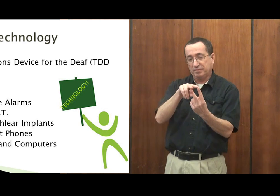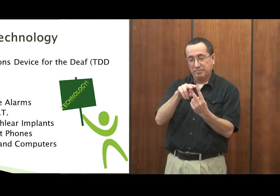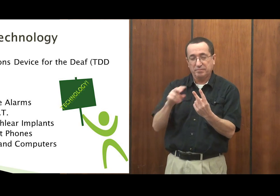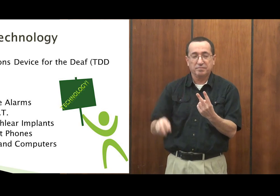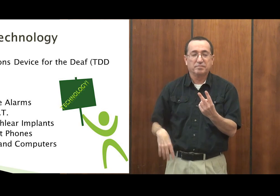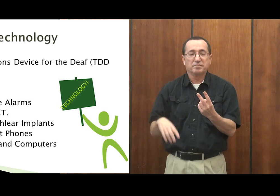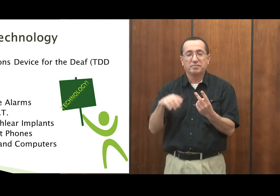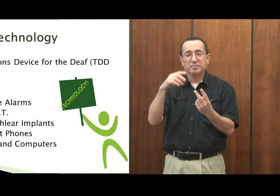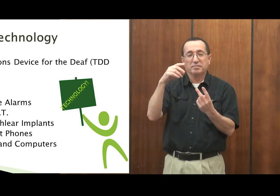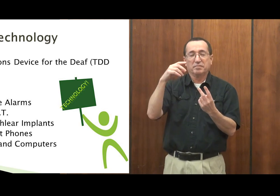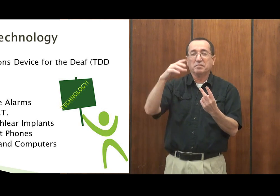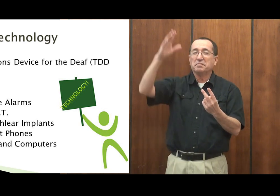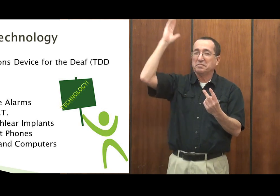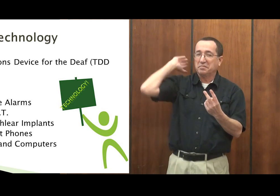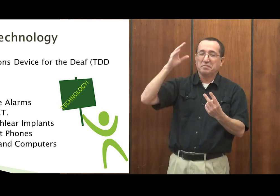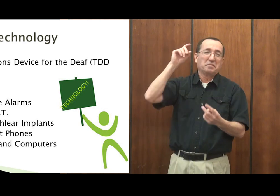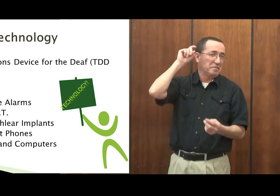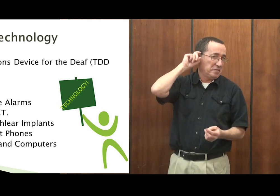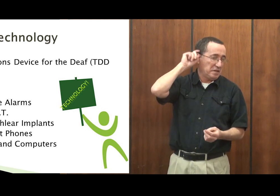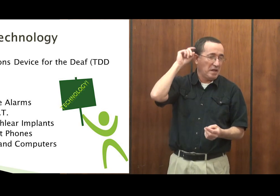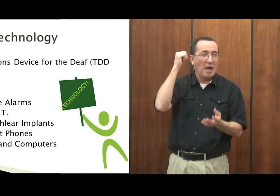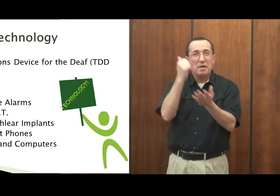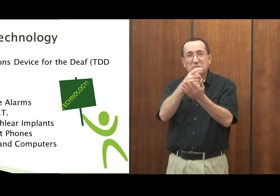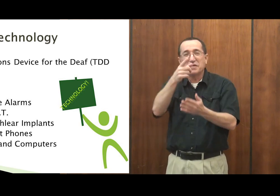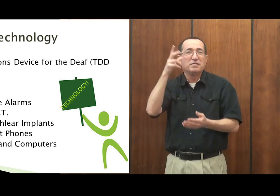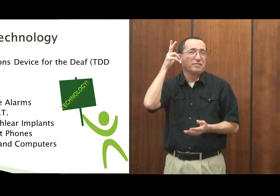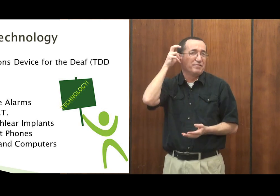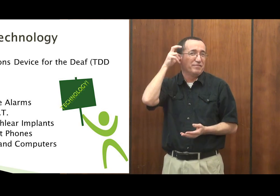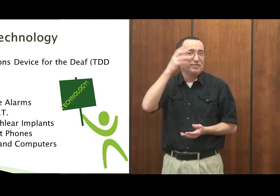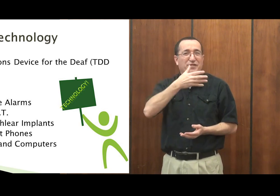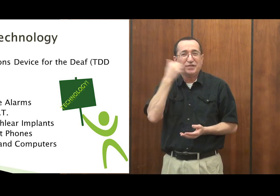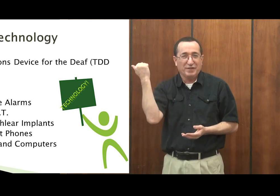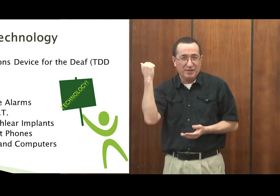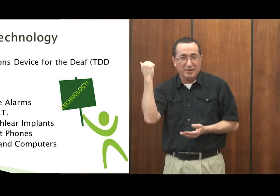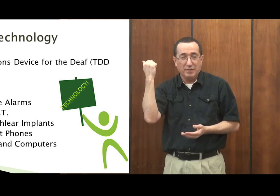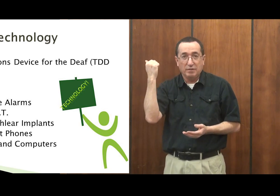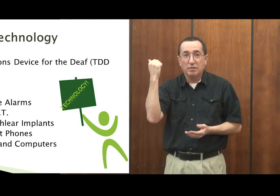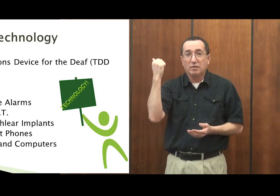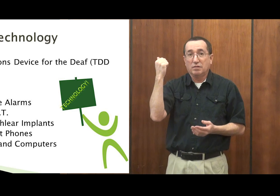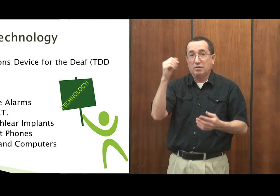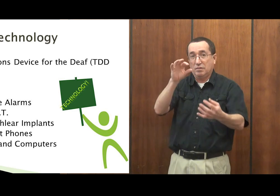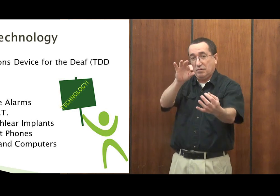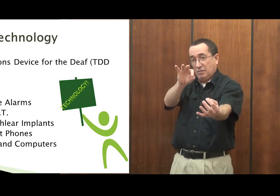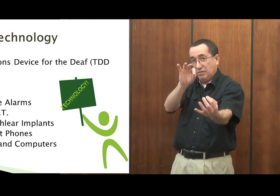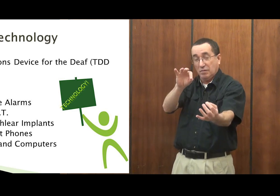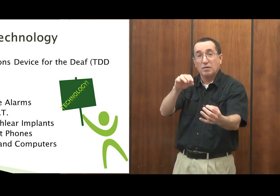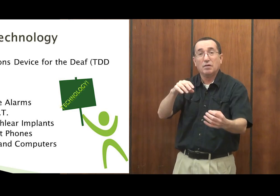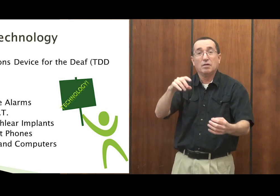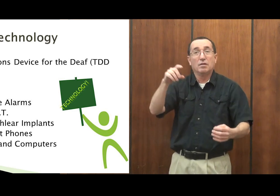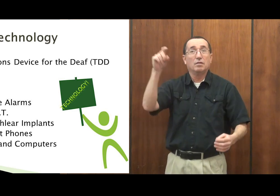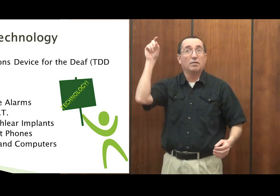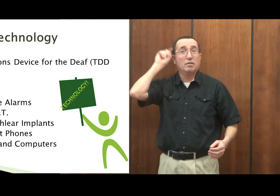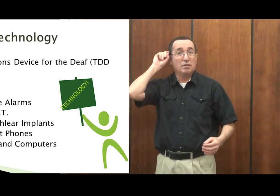There's cochlear implants. It used to be hearing aids would help people just hear better. Was it perfect?